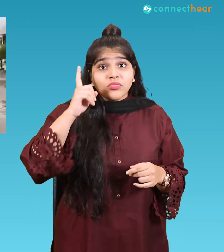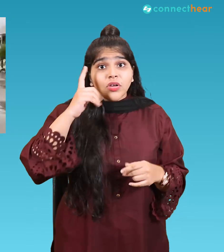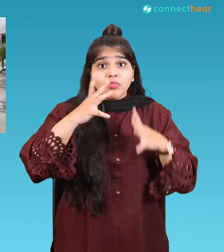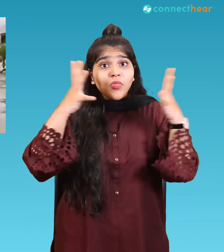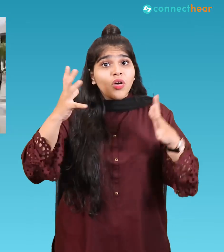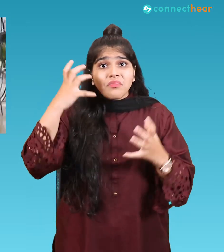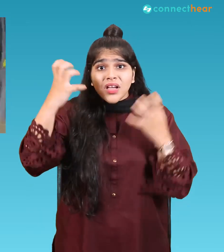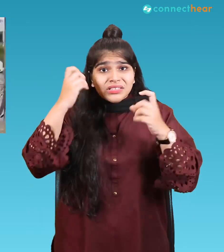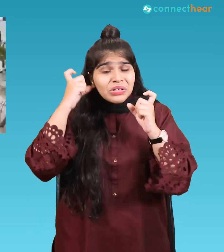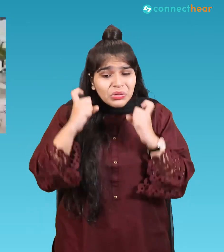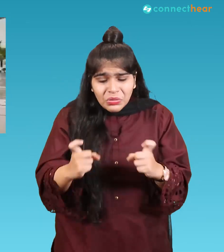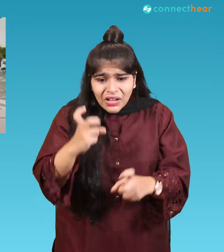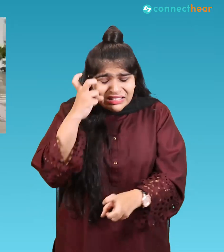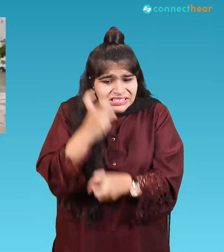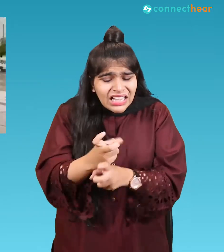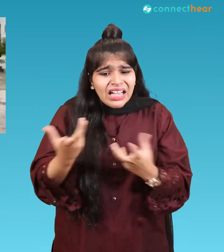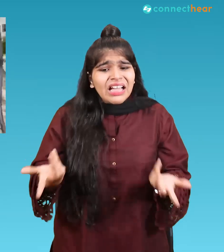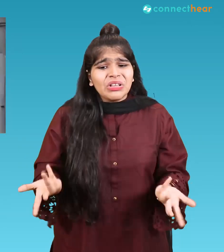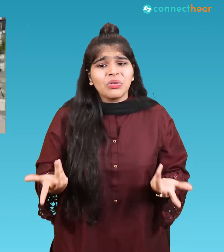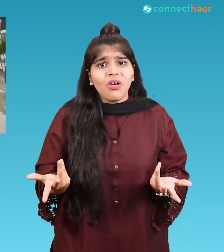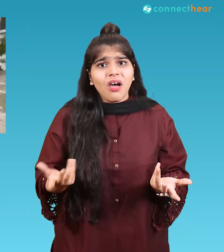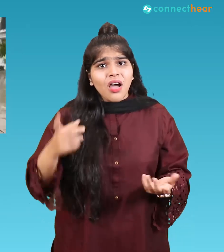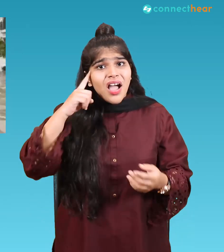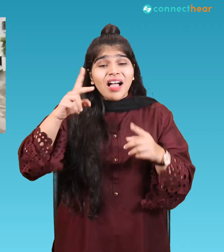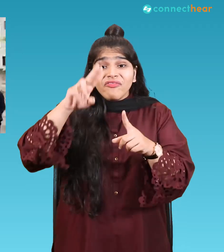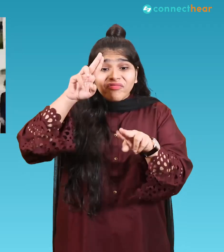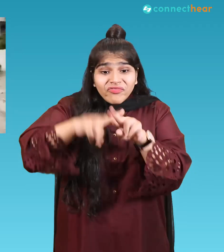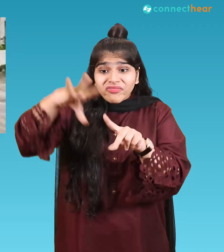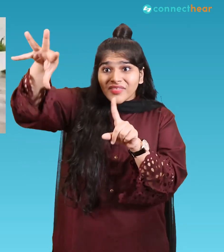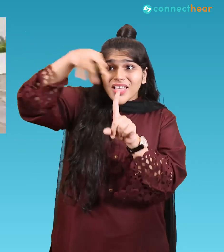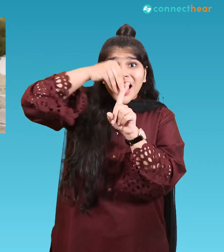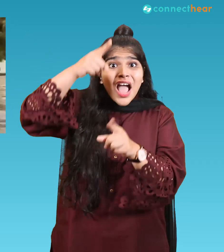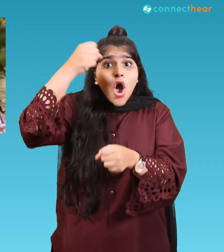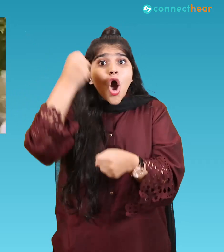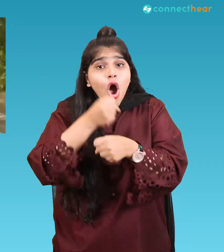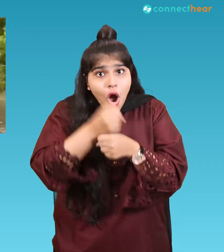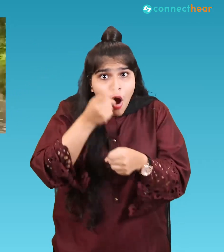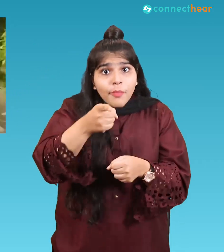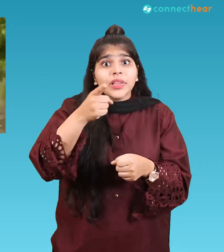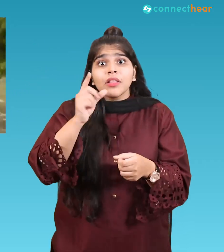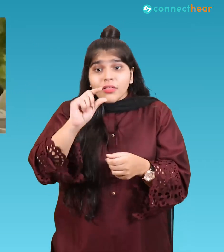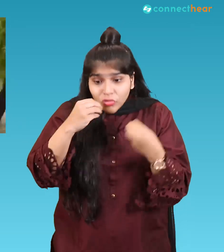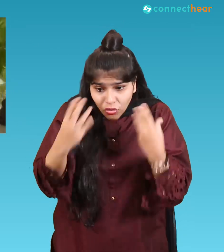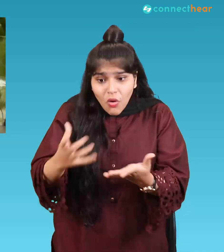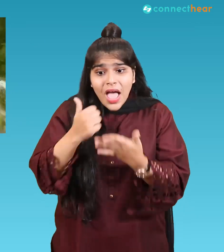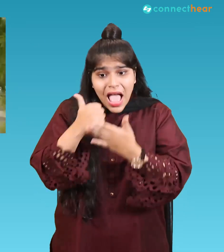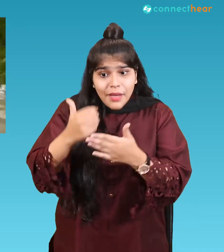time he said that the federal government and its institutions are providing assistance to the Sindh government to deal with the